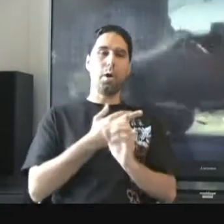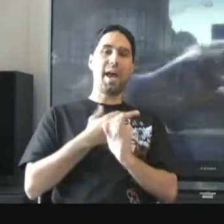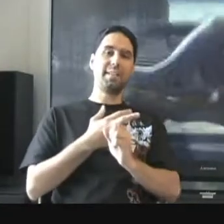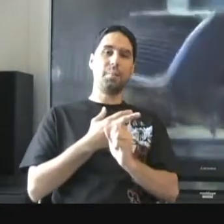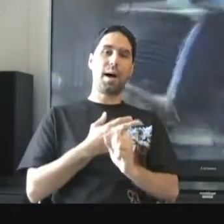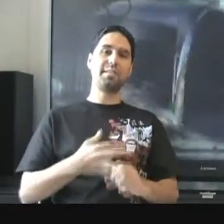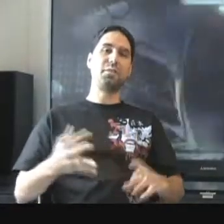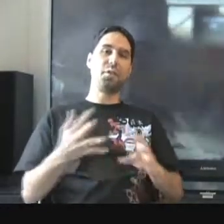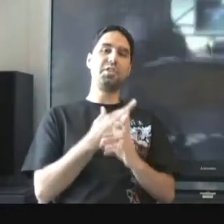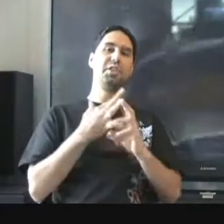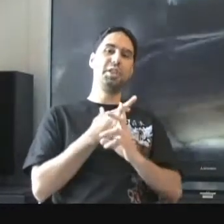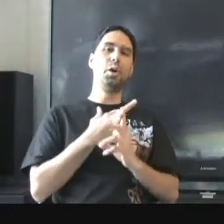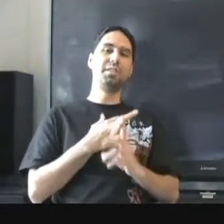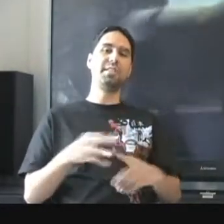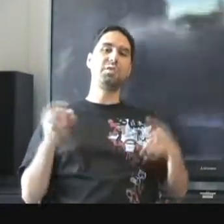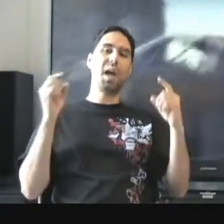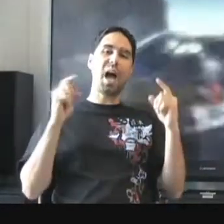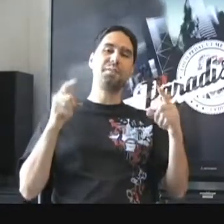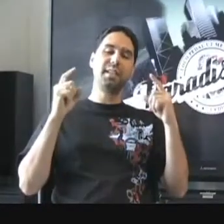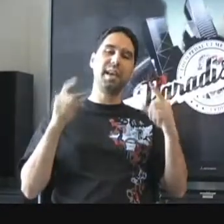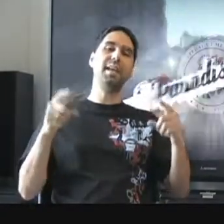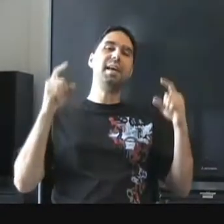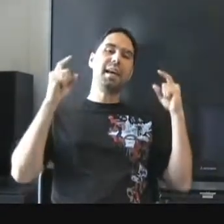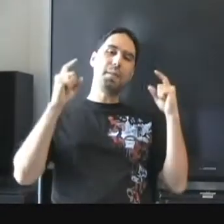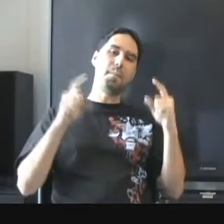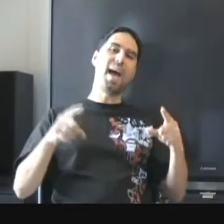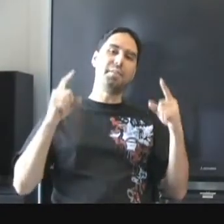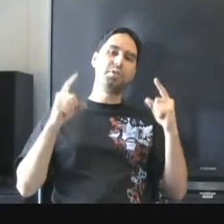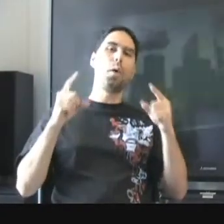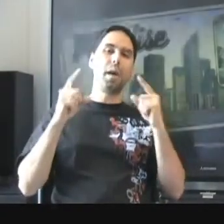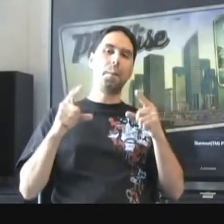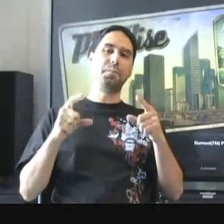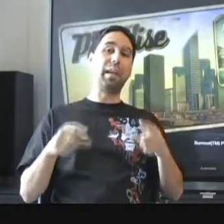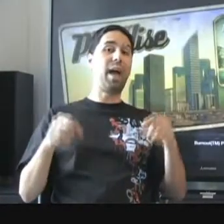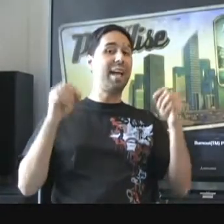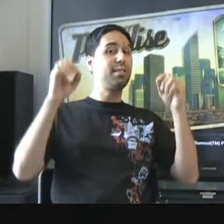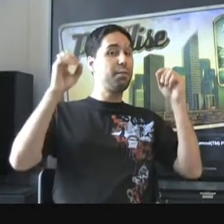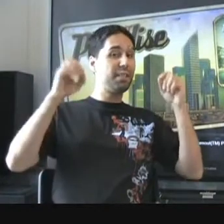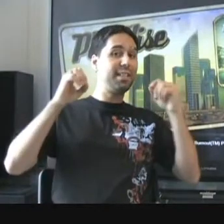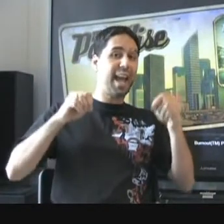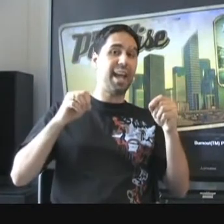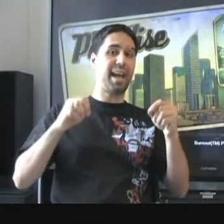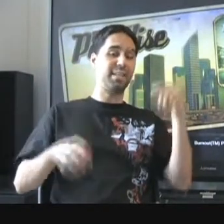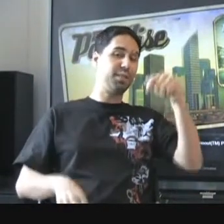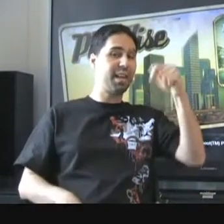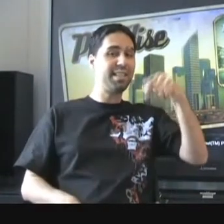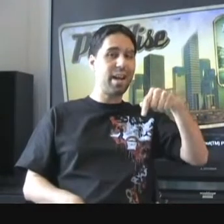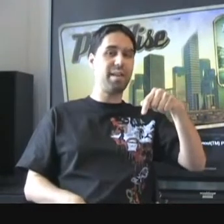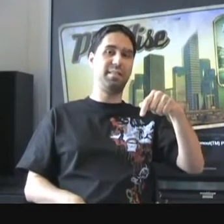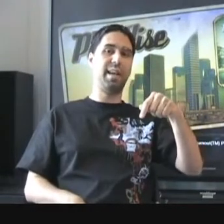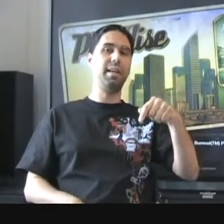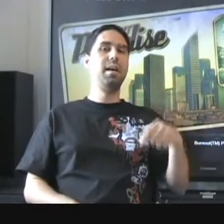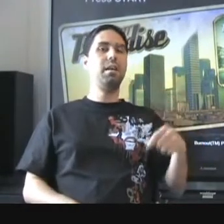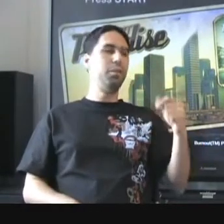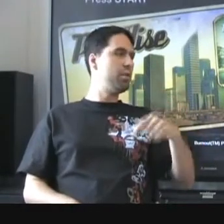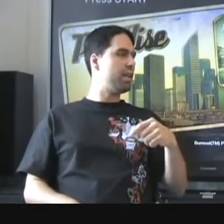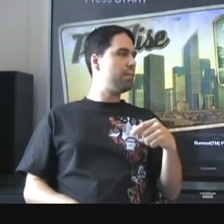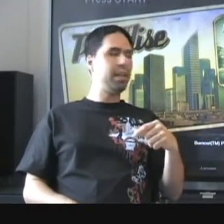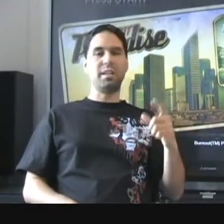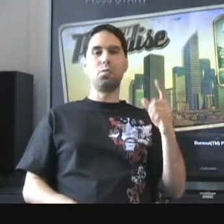your Xbox, the first thing you're going notice is that you have to get a mandatory update. As of today, as of today's airing date, the newest update is